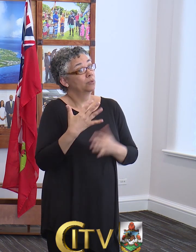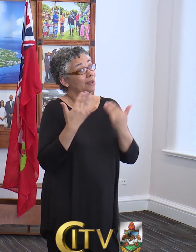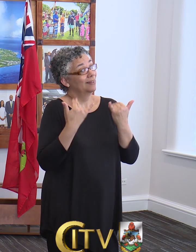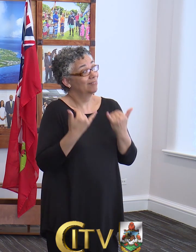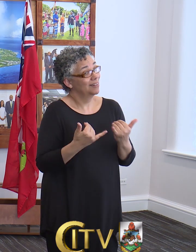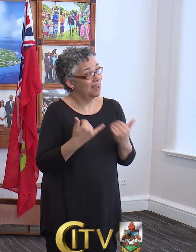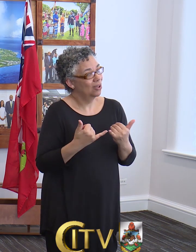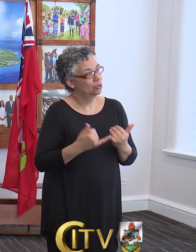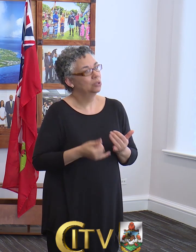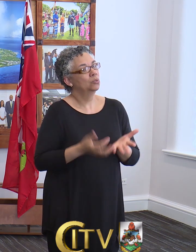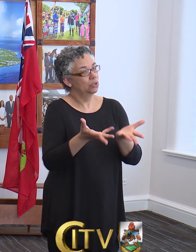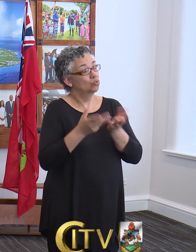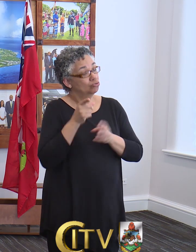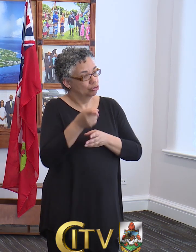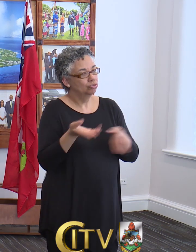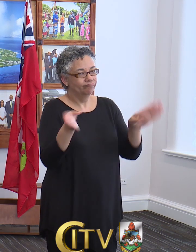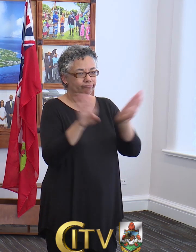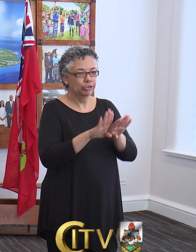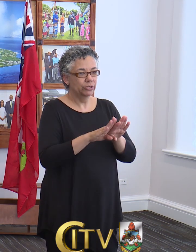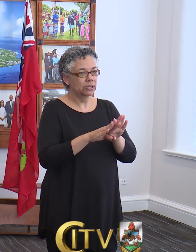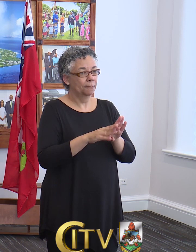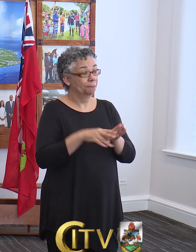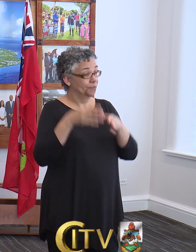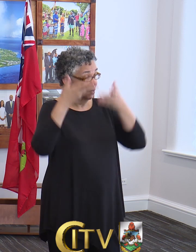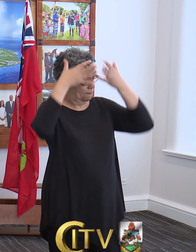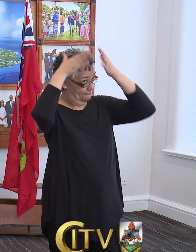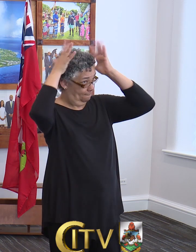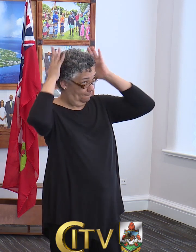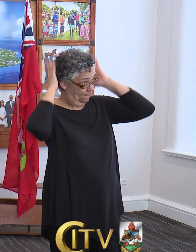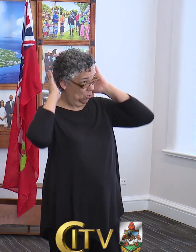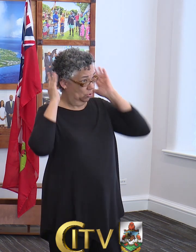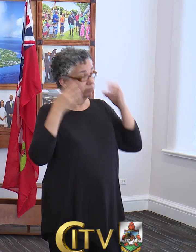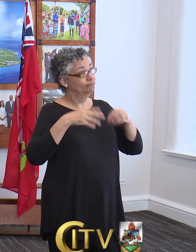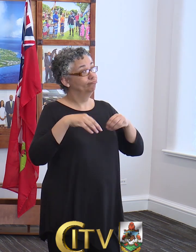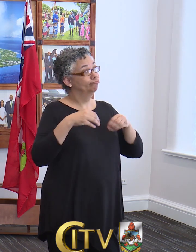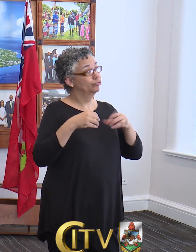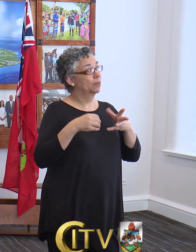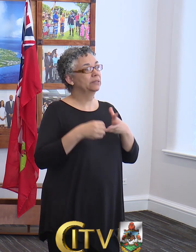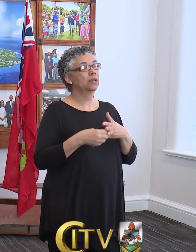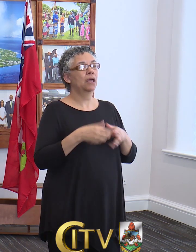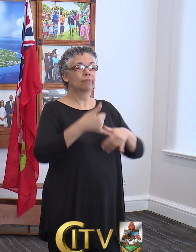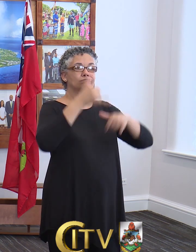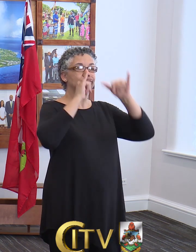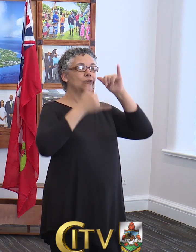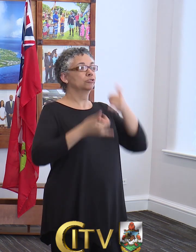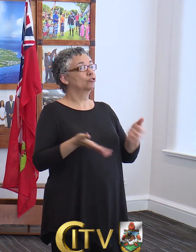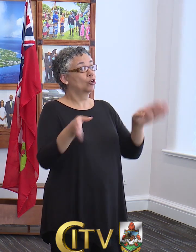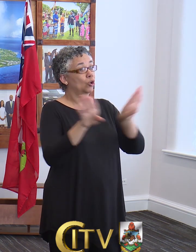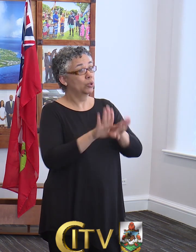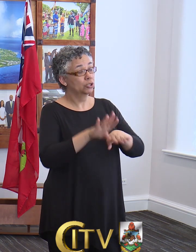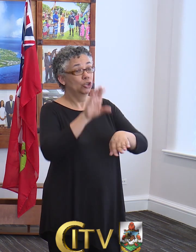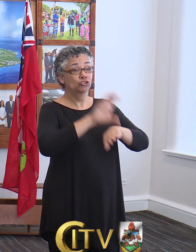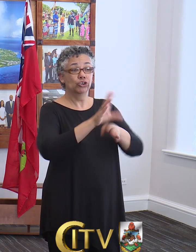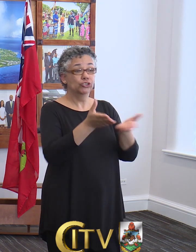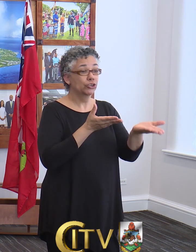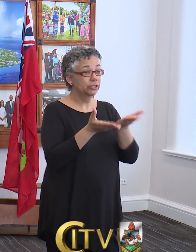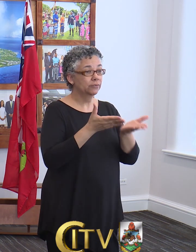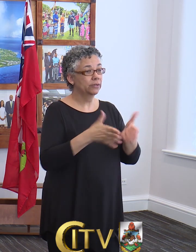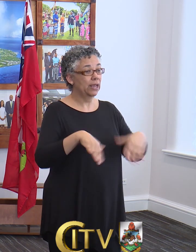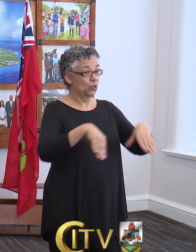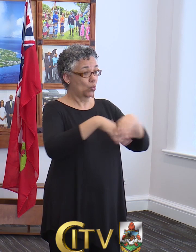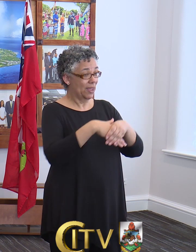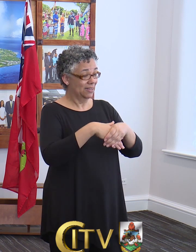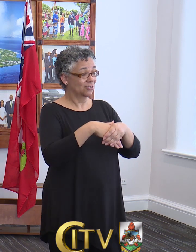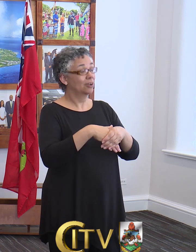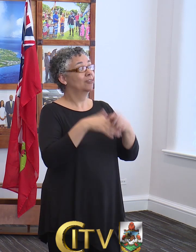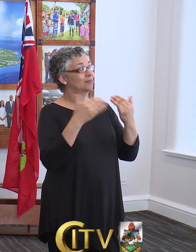in time to close. Beauty salons and barbers will be at this time asked to close. Church services and weddings at